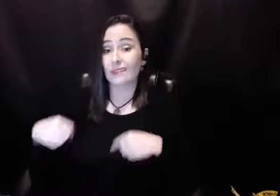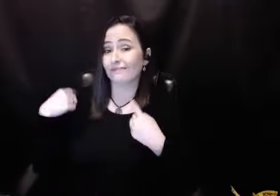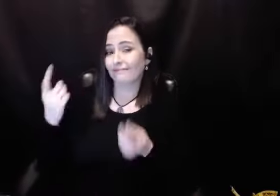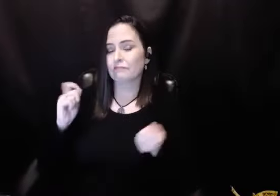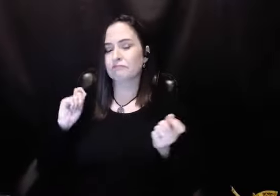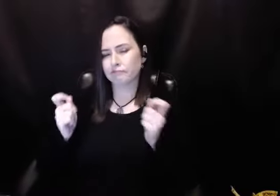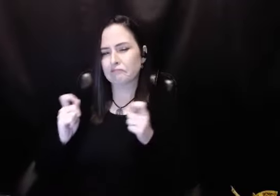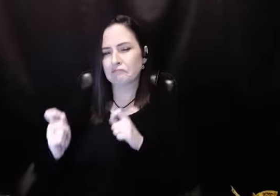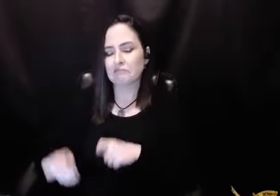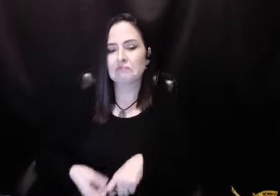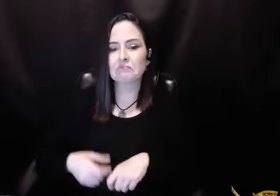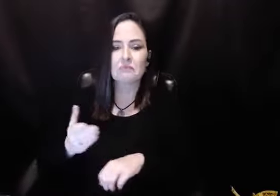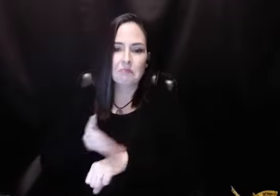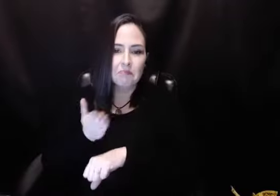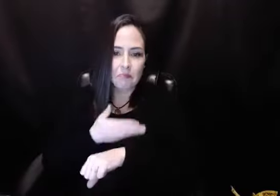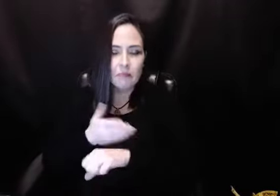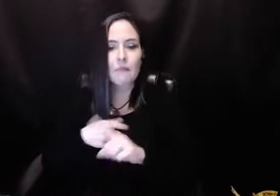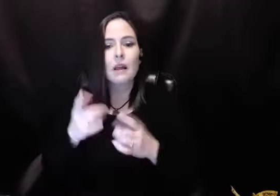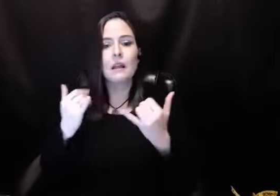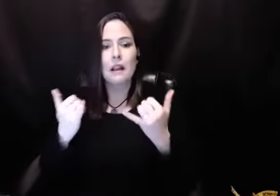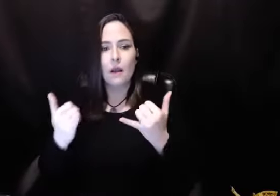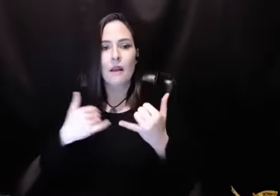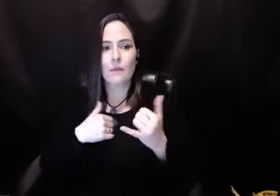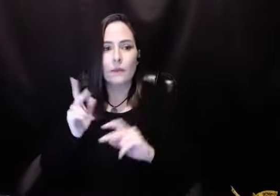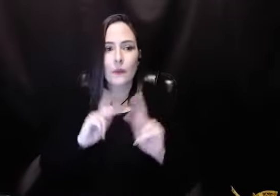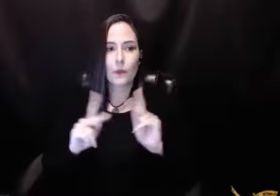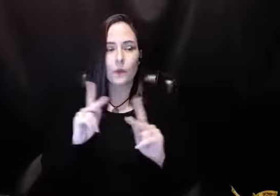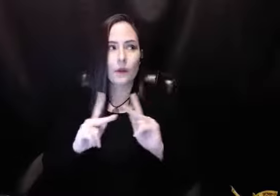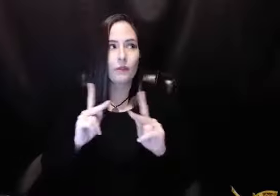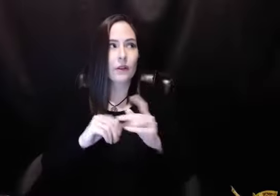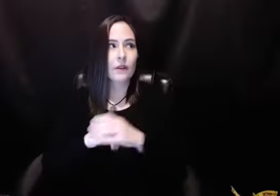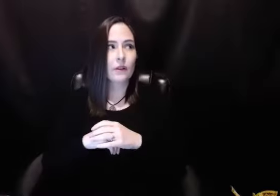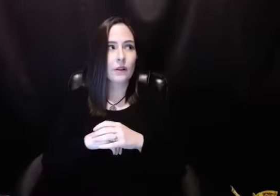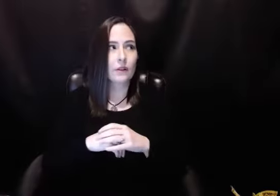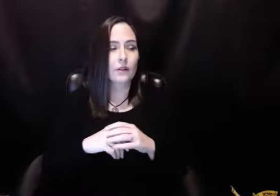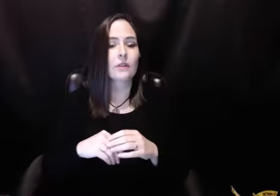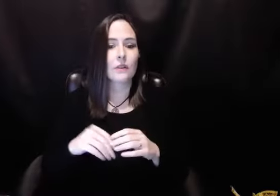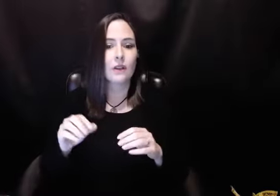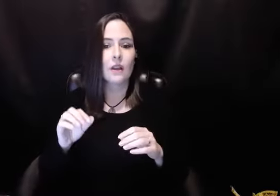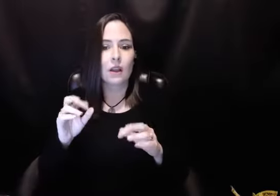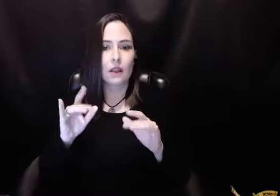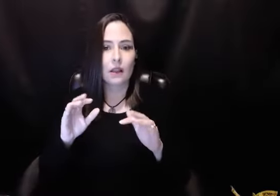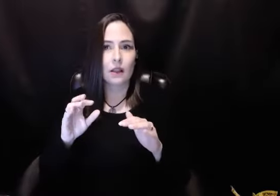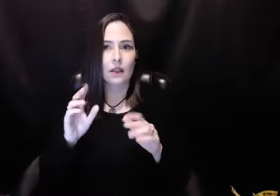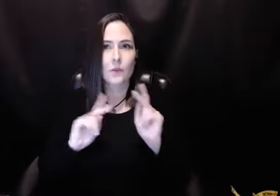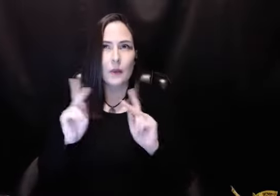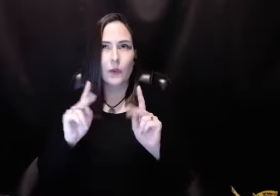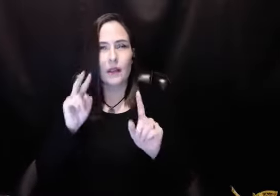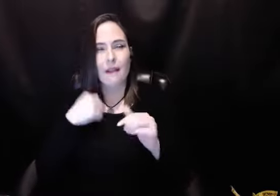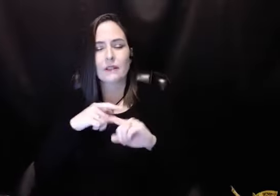study guide. And it's been revised over the years and I have one now for people who have been through the steps